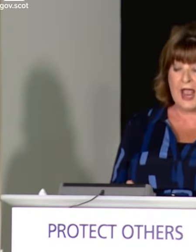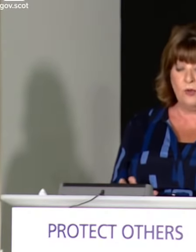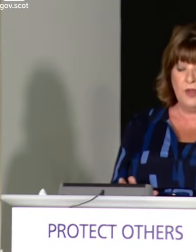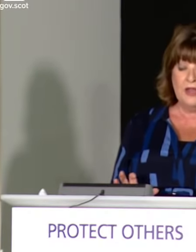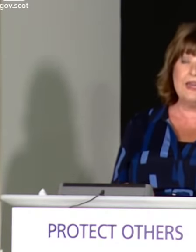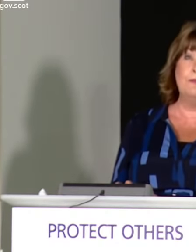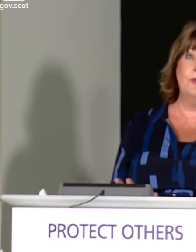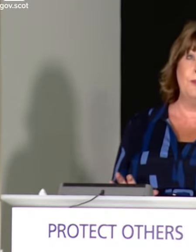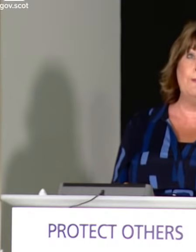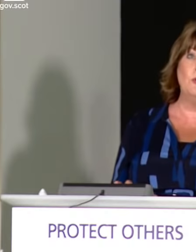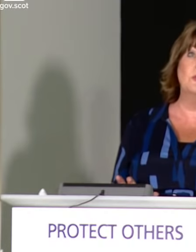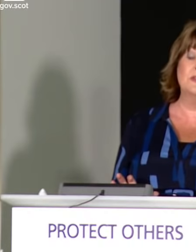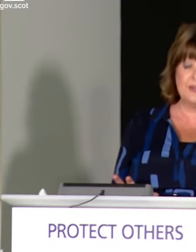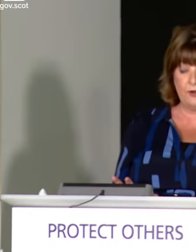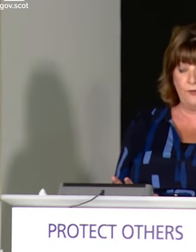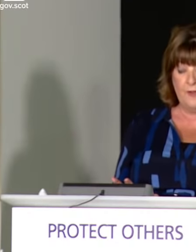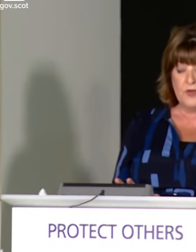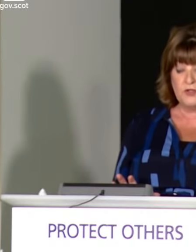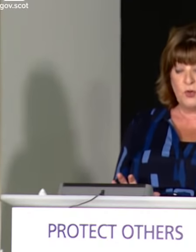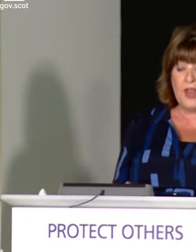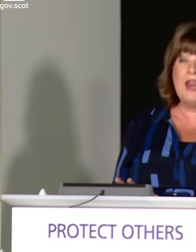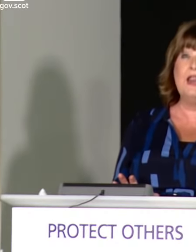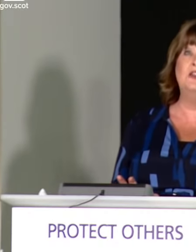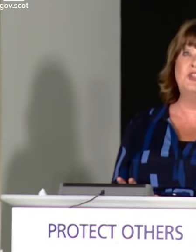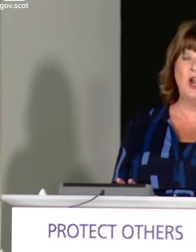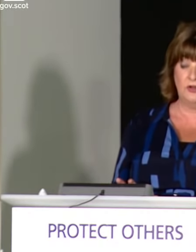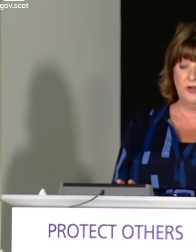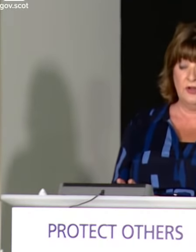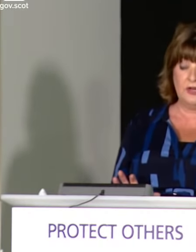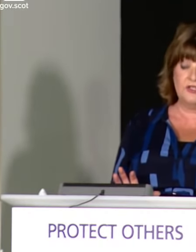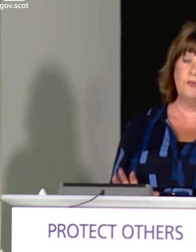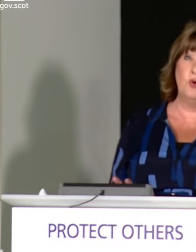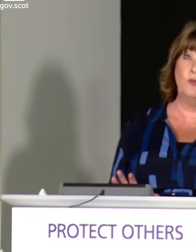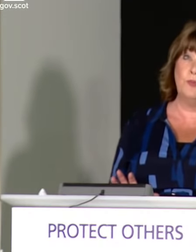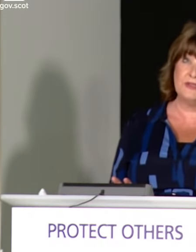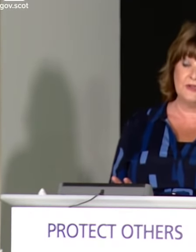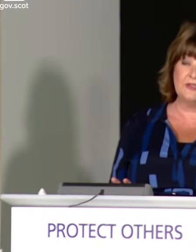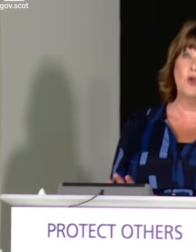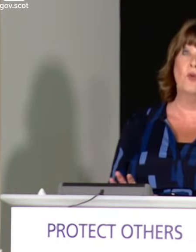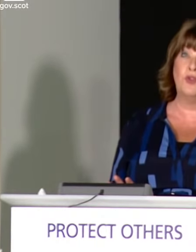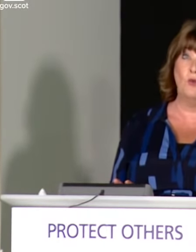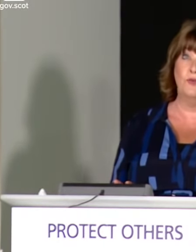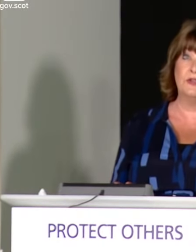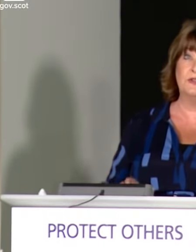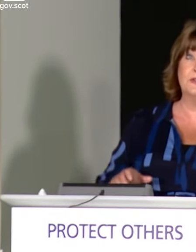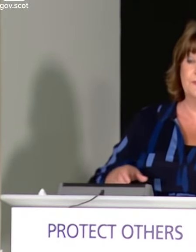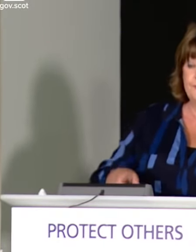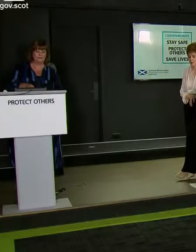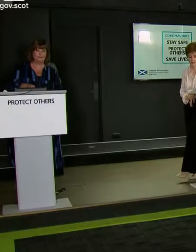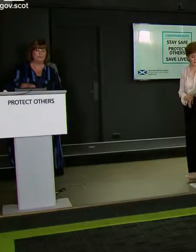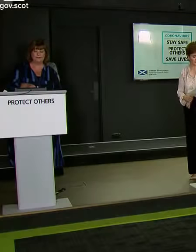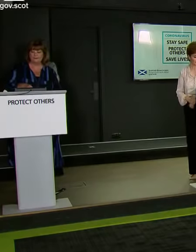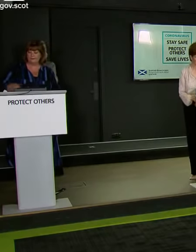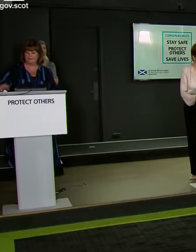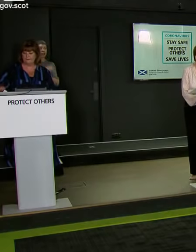to help keep people safe so they, in turn, can support business with confidence.